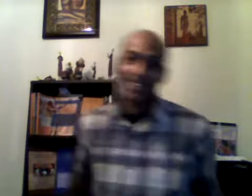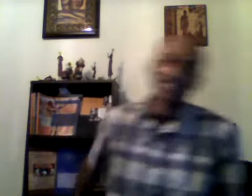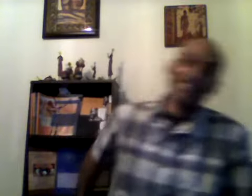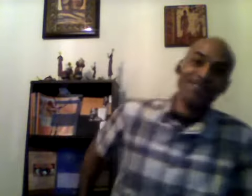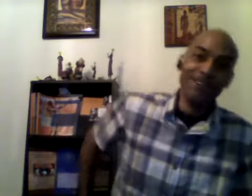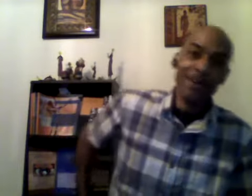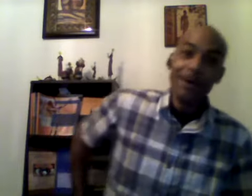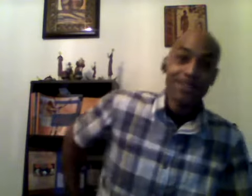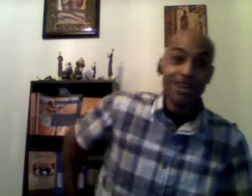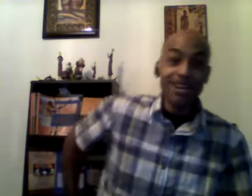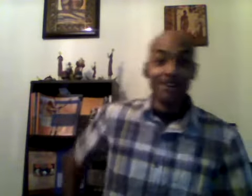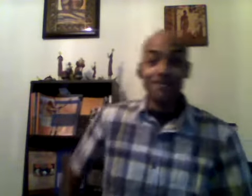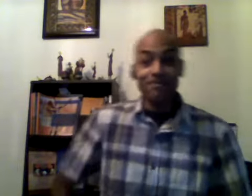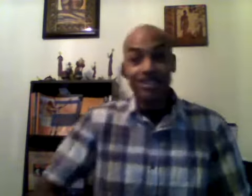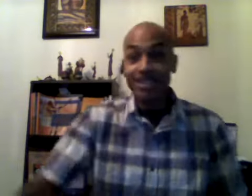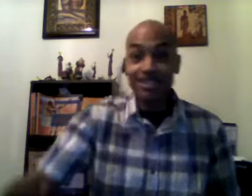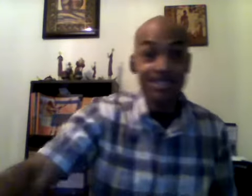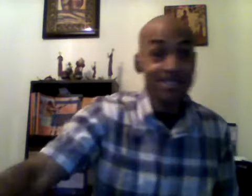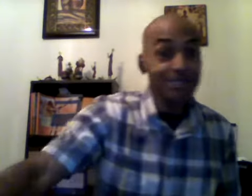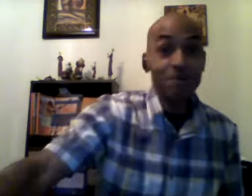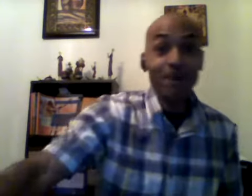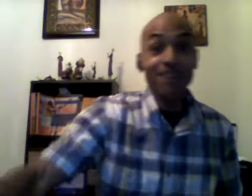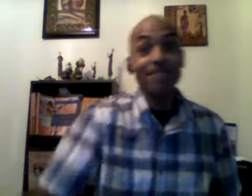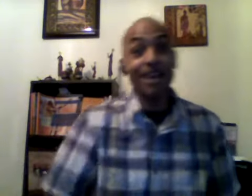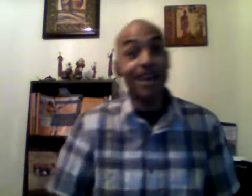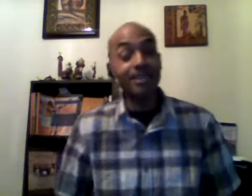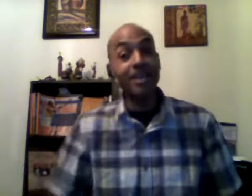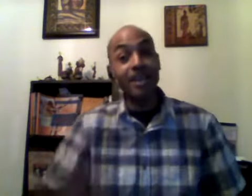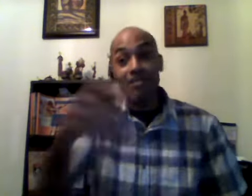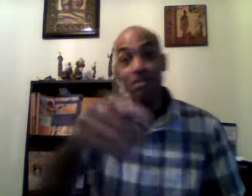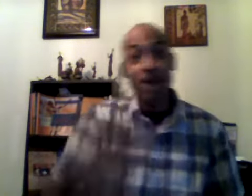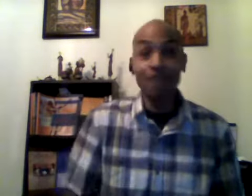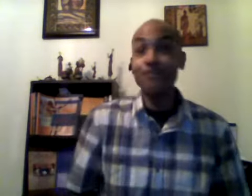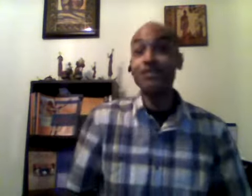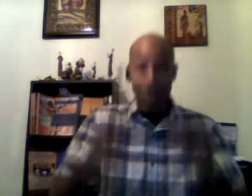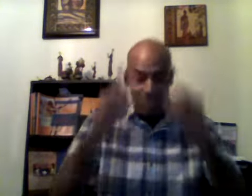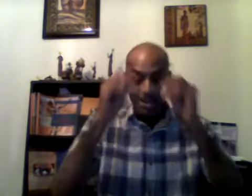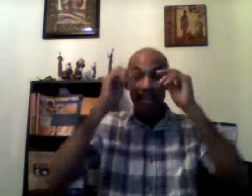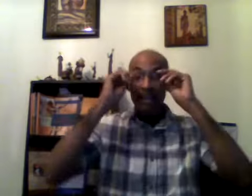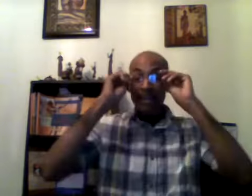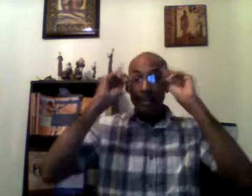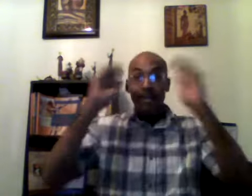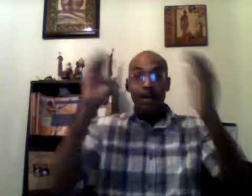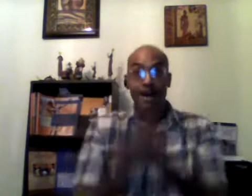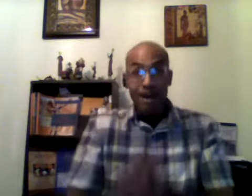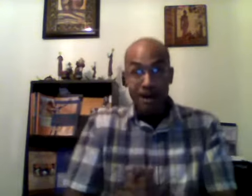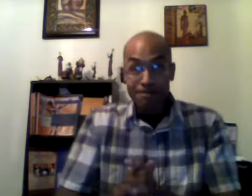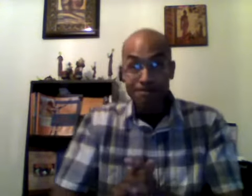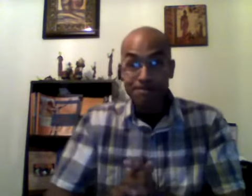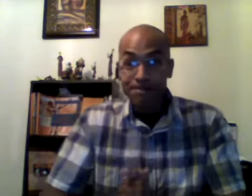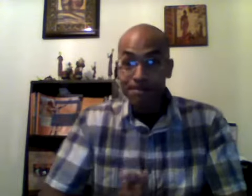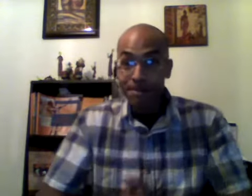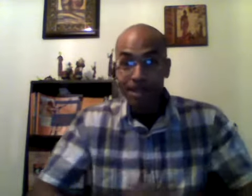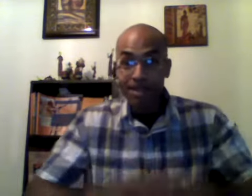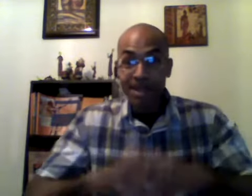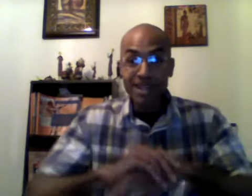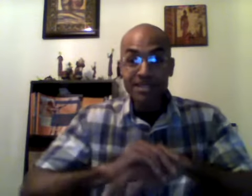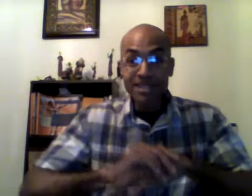so look this is just your brother man i thank everybody for tuning in um like i say